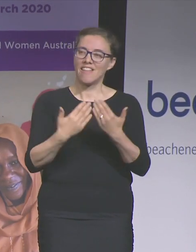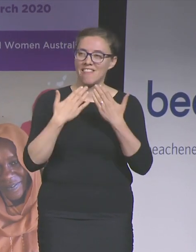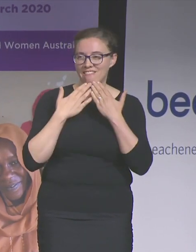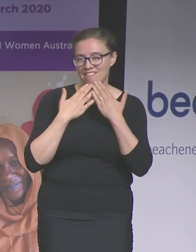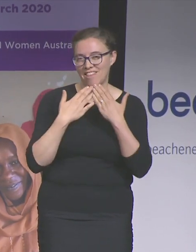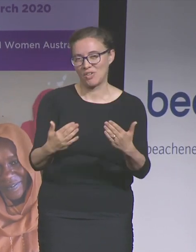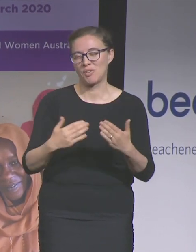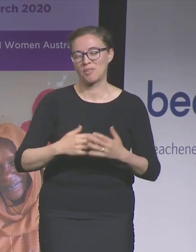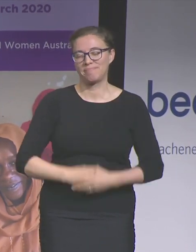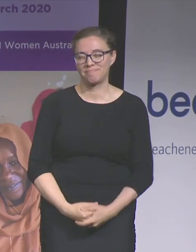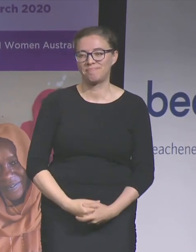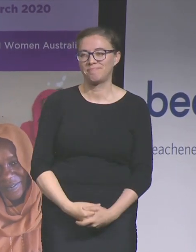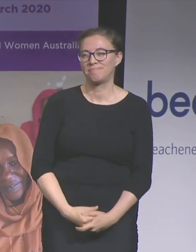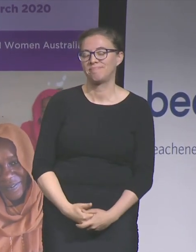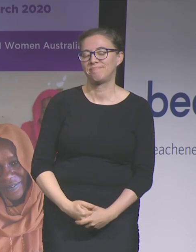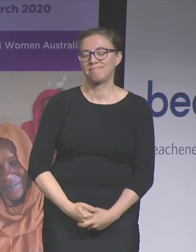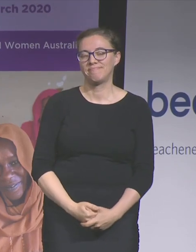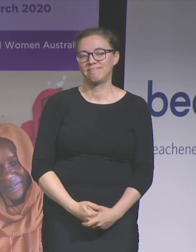much.